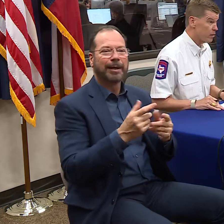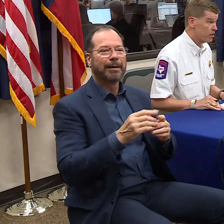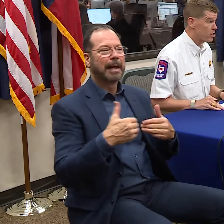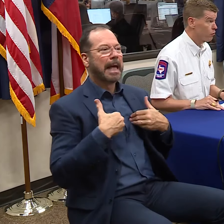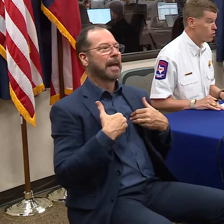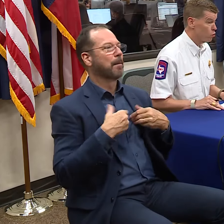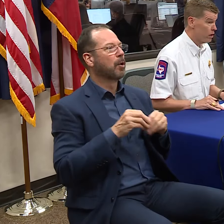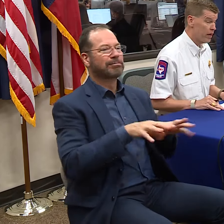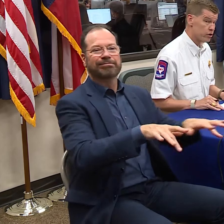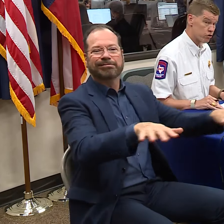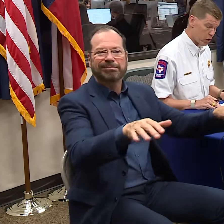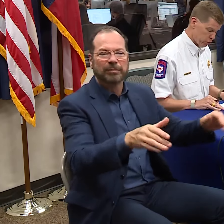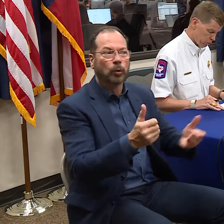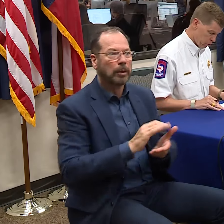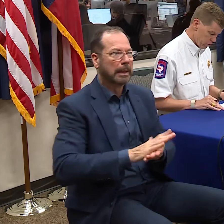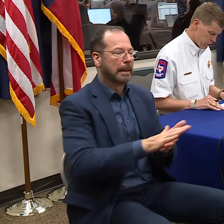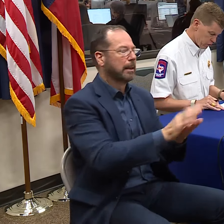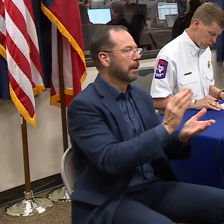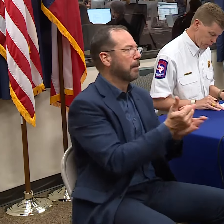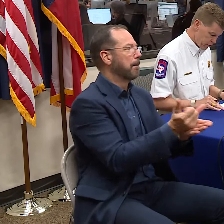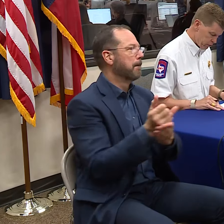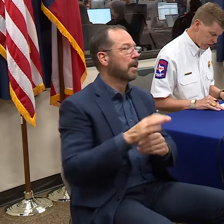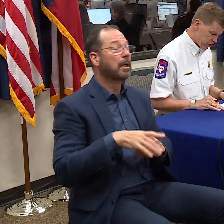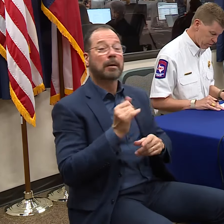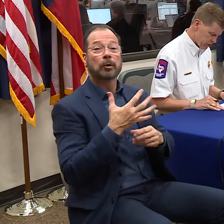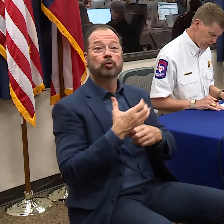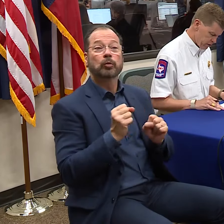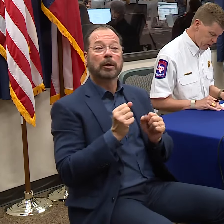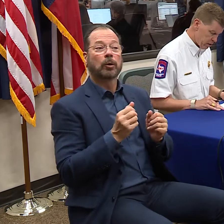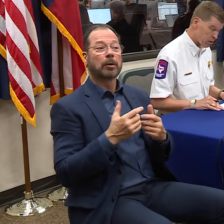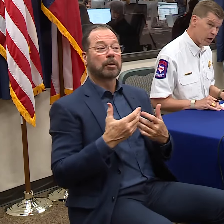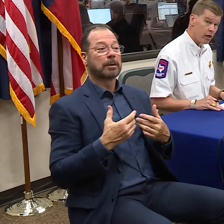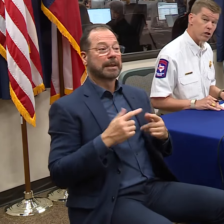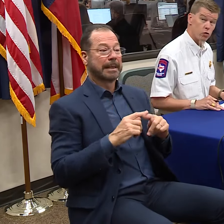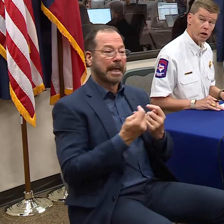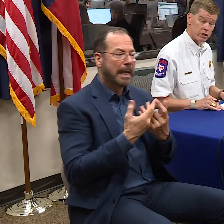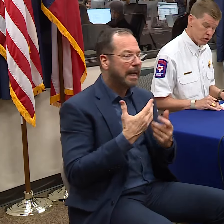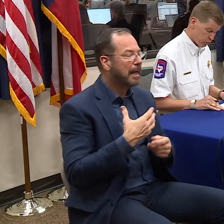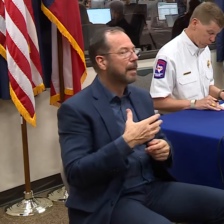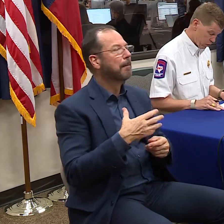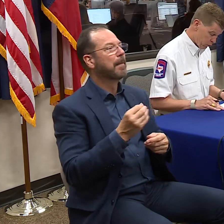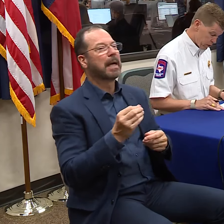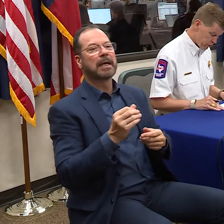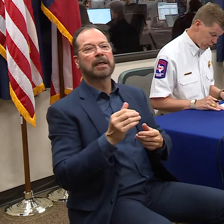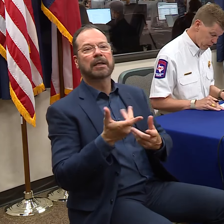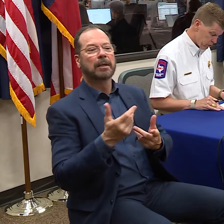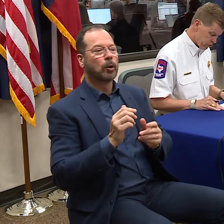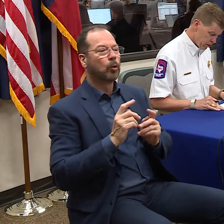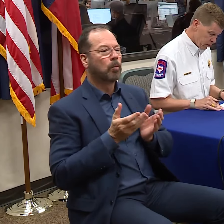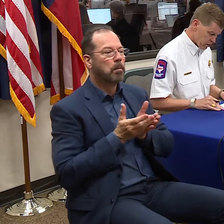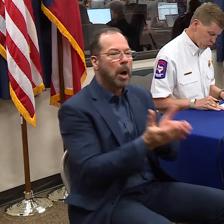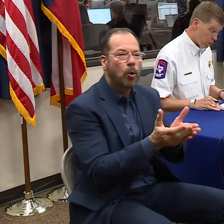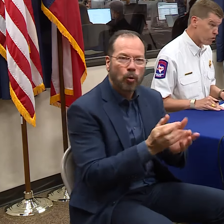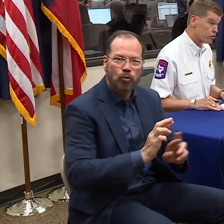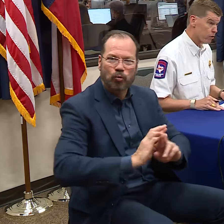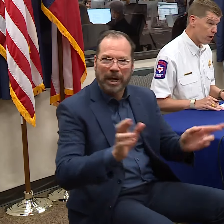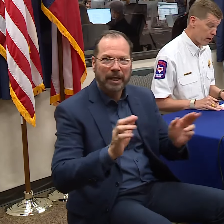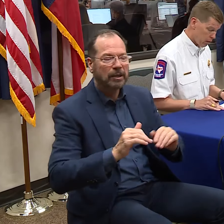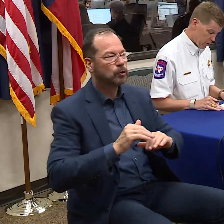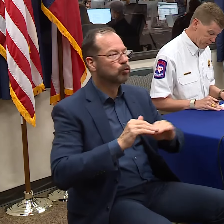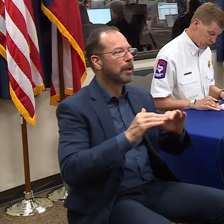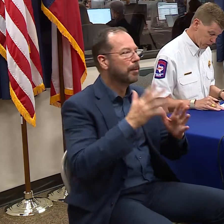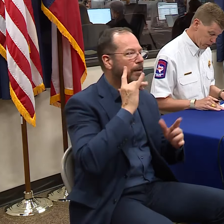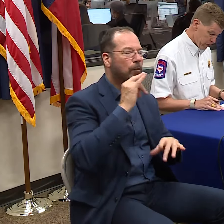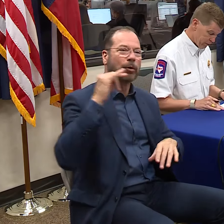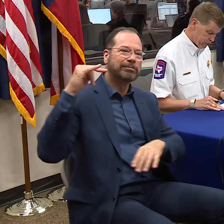Texas A&M Task Force One has structural urban search and rescue teams in theater, as well as our swift water rescue boats, swimmers for